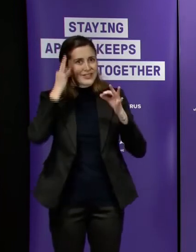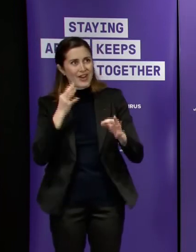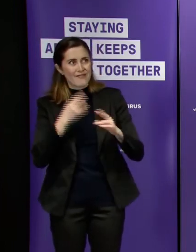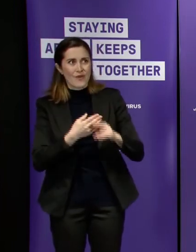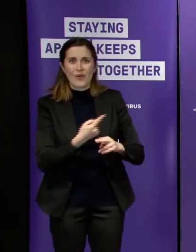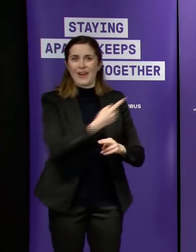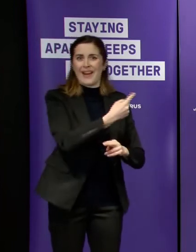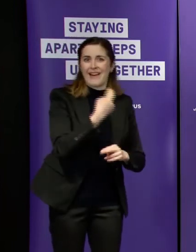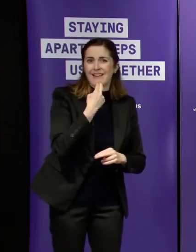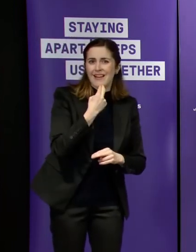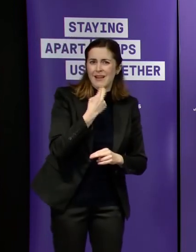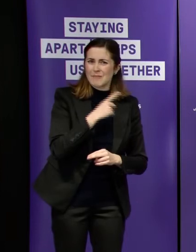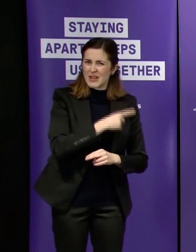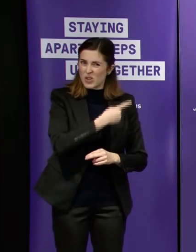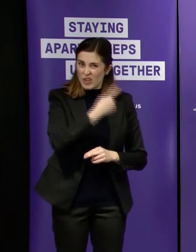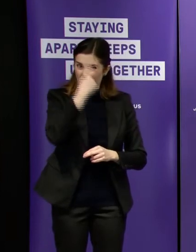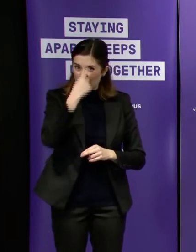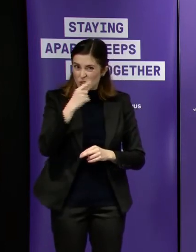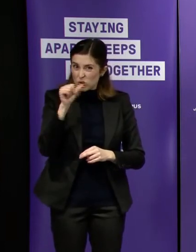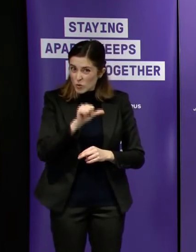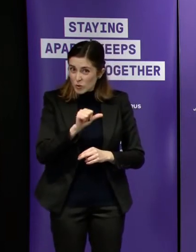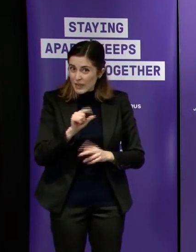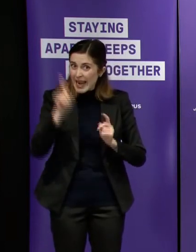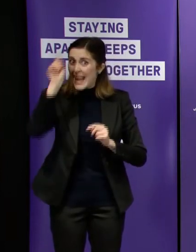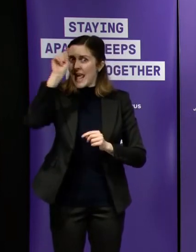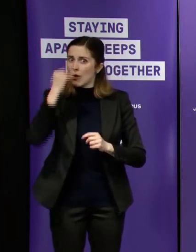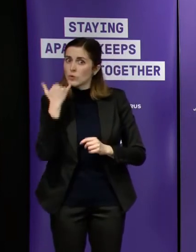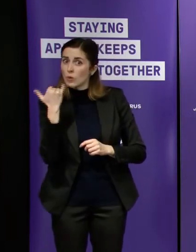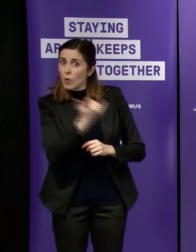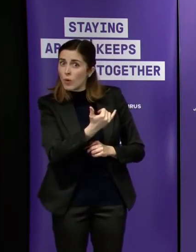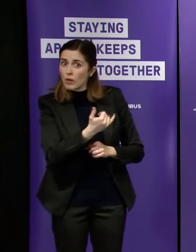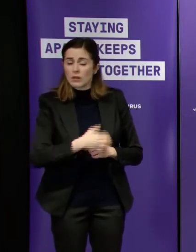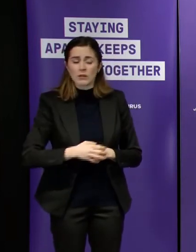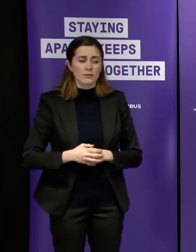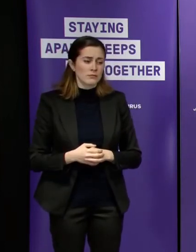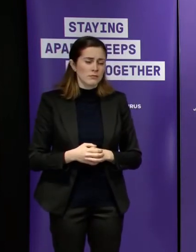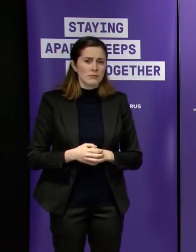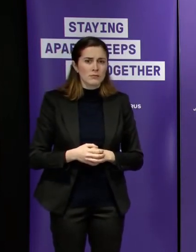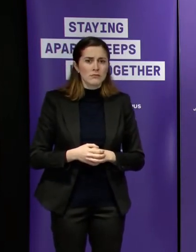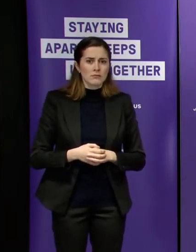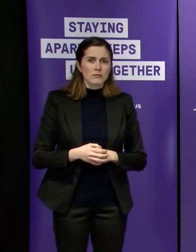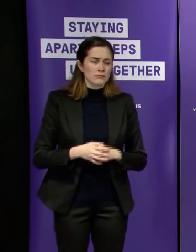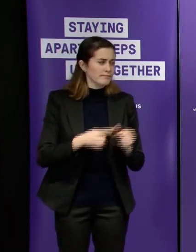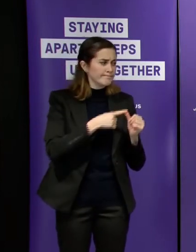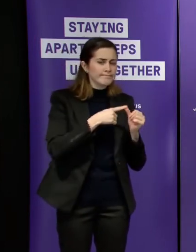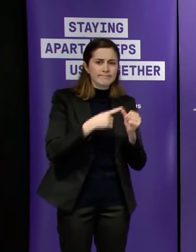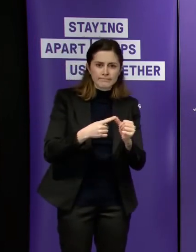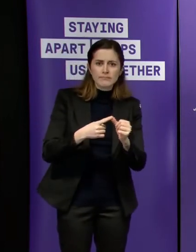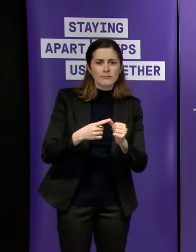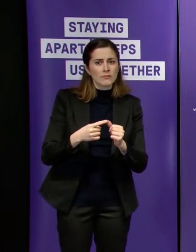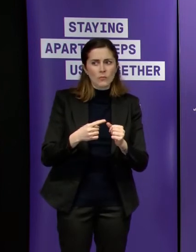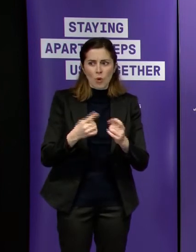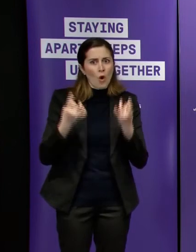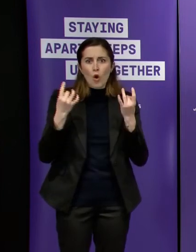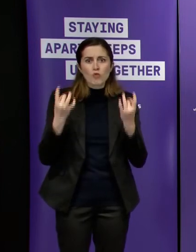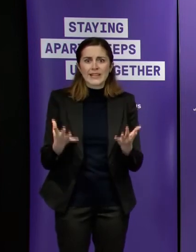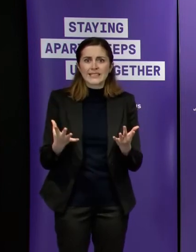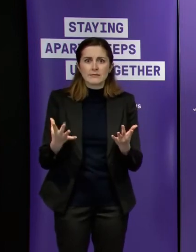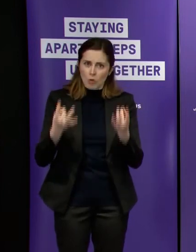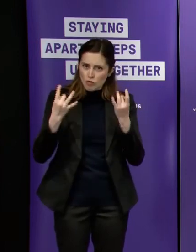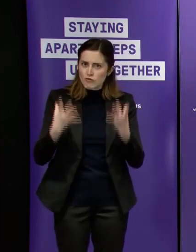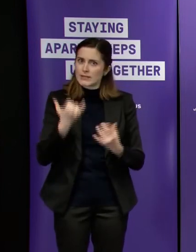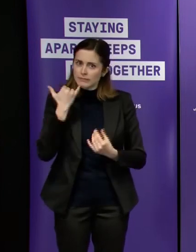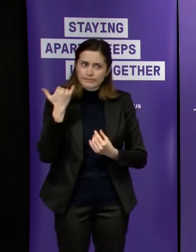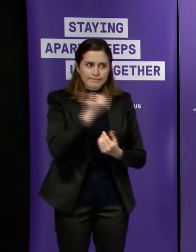out ahead of those changes coming into place oh yeah well all this been i would describe what we've been doing is absolutely proactive